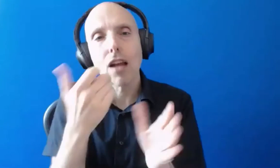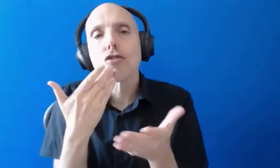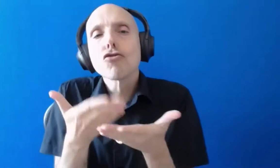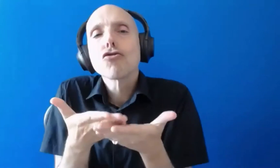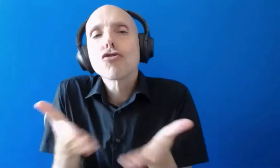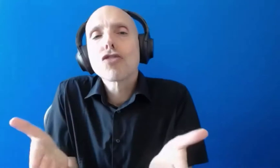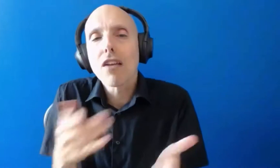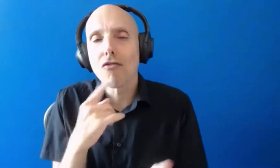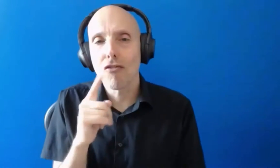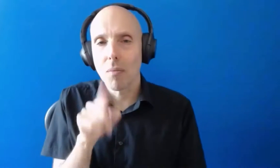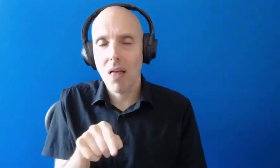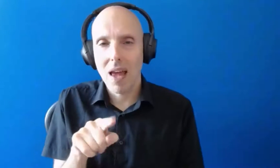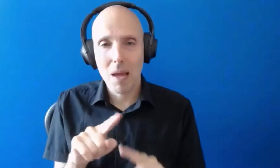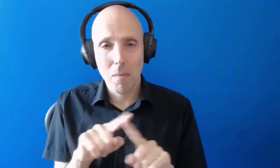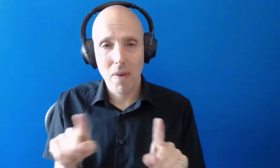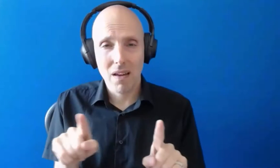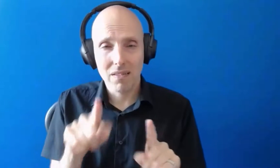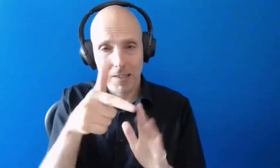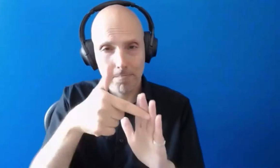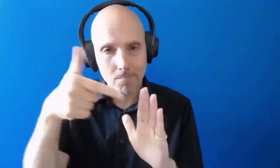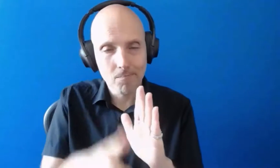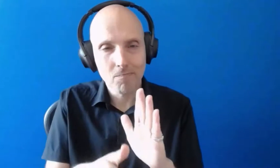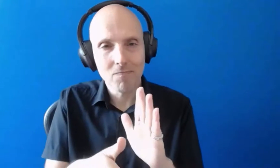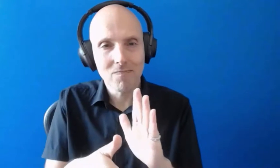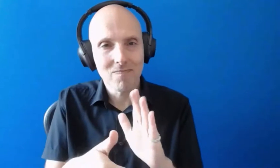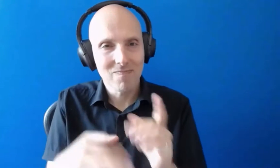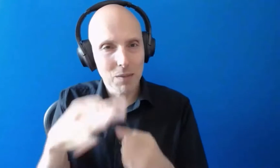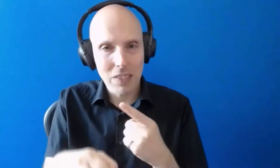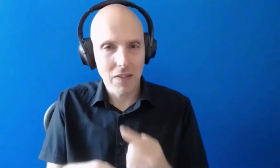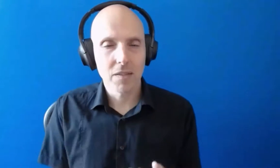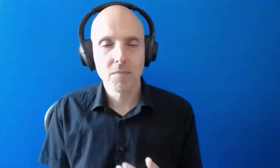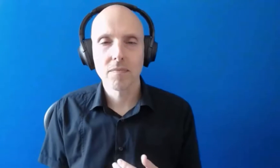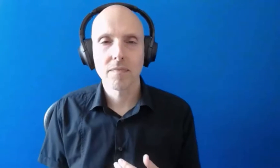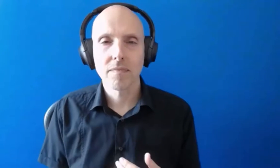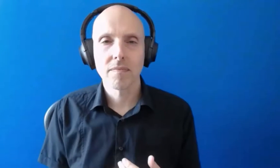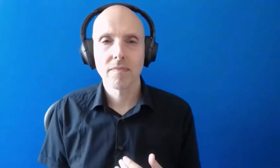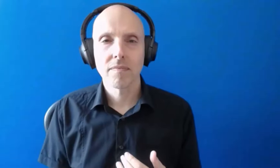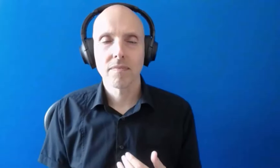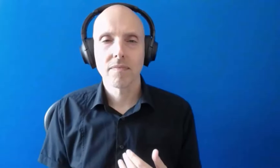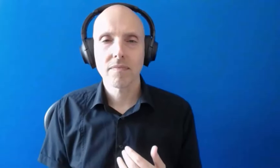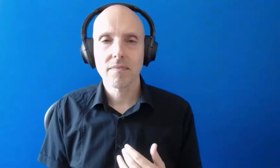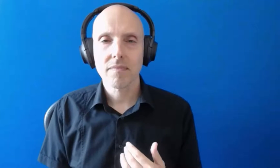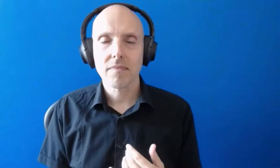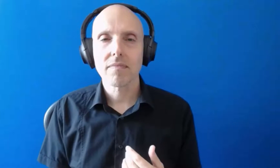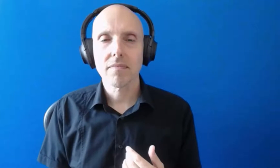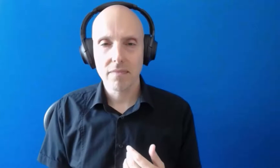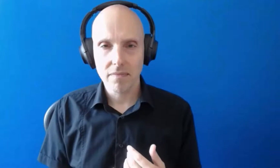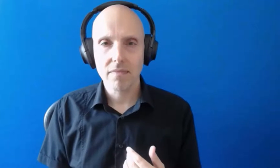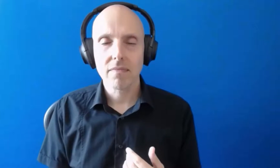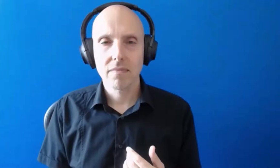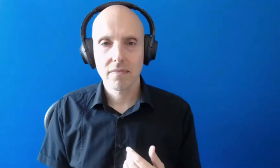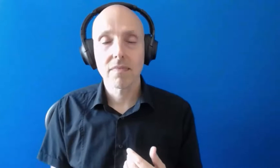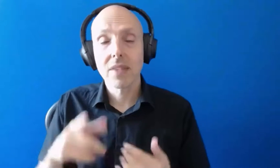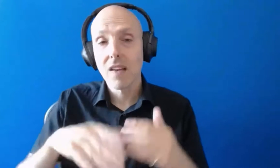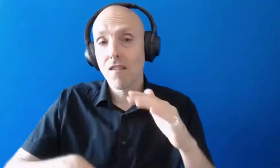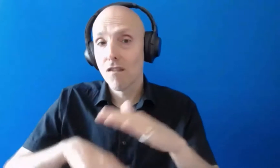just i wouldn't be with the um sort of specifics of it but the um applications for full-time undergraduate